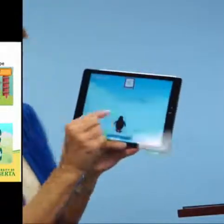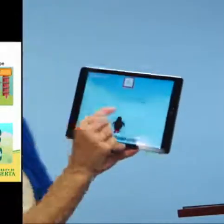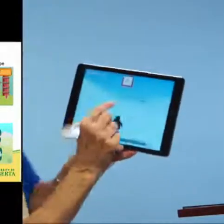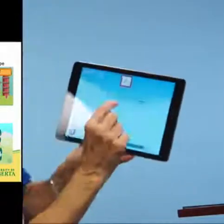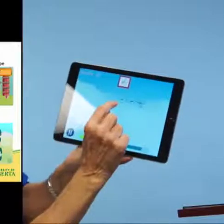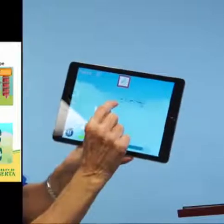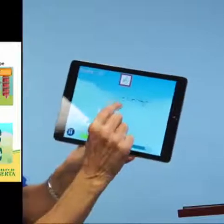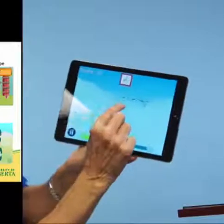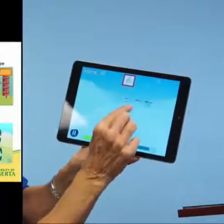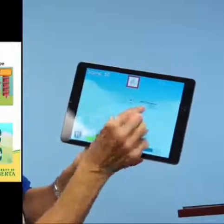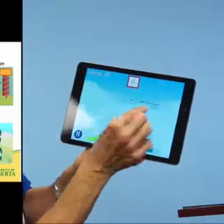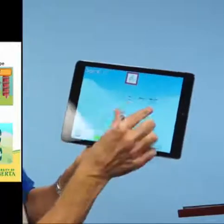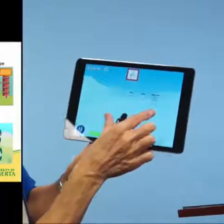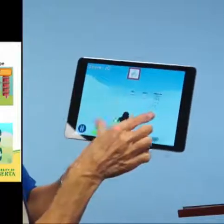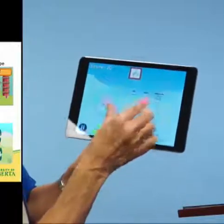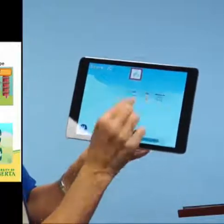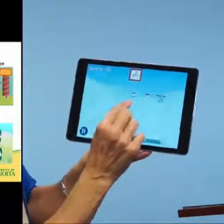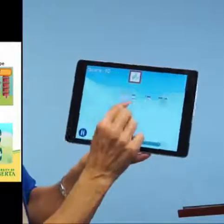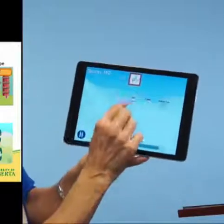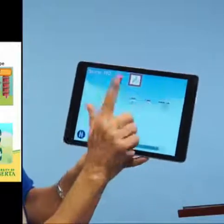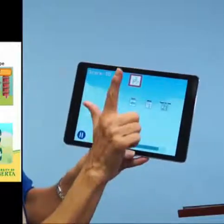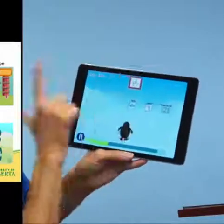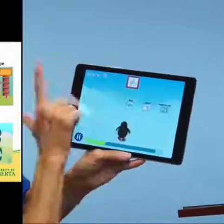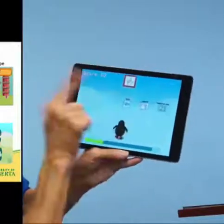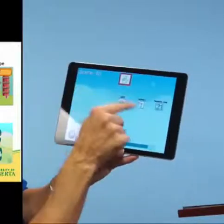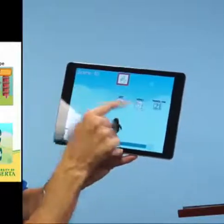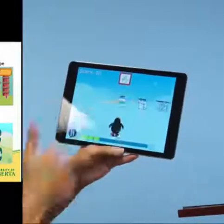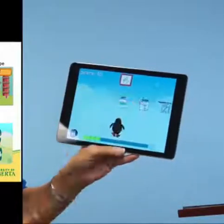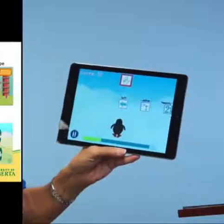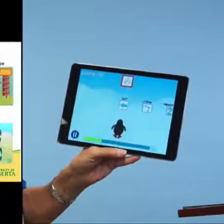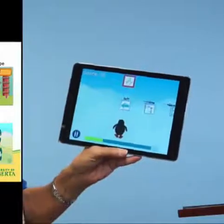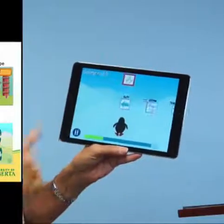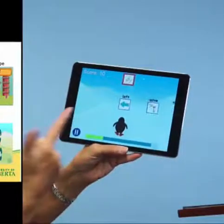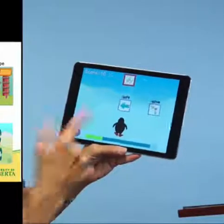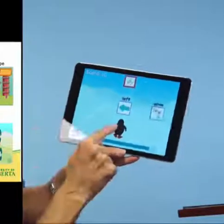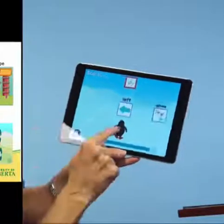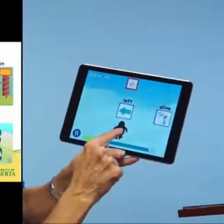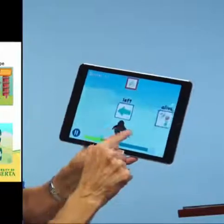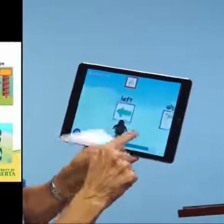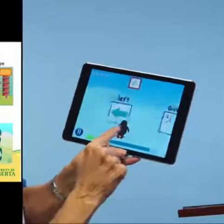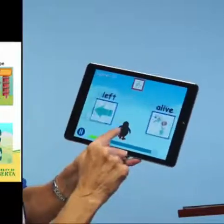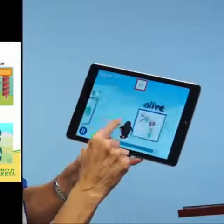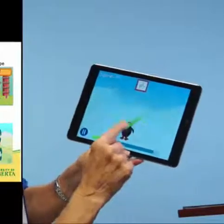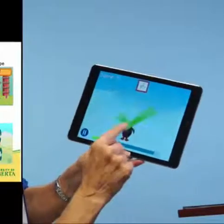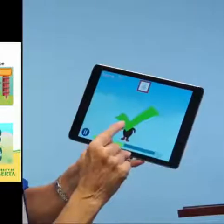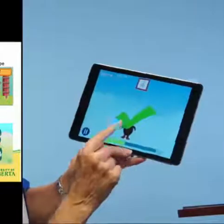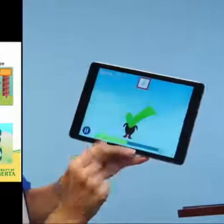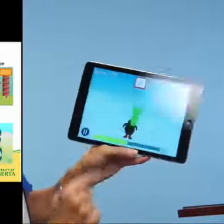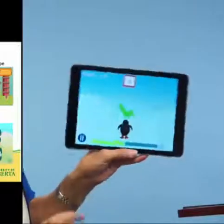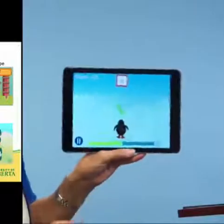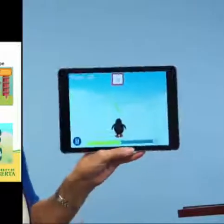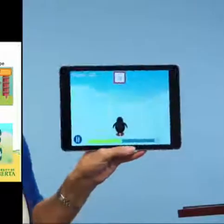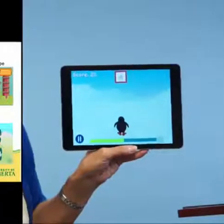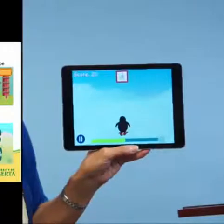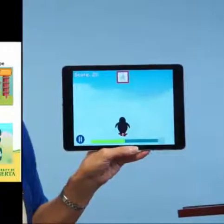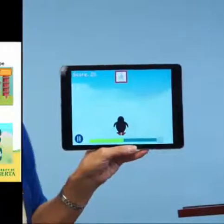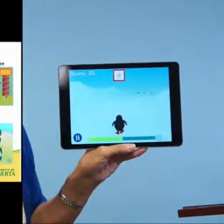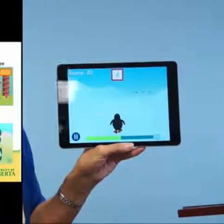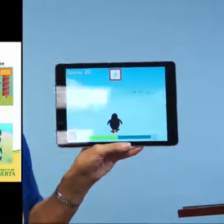And so each little piece that makes this bigger have words and signs and you make sure that you bring your penguin